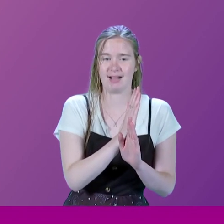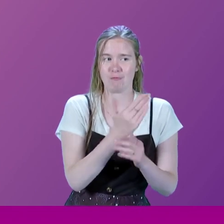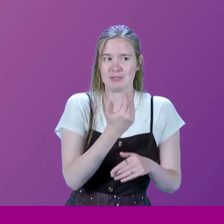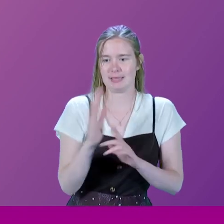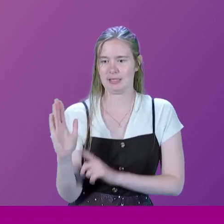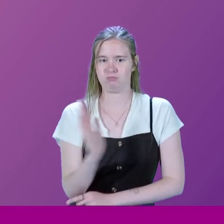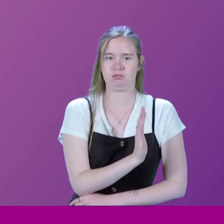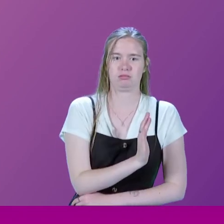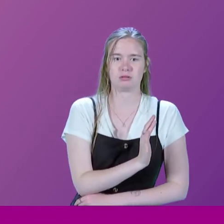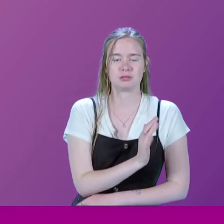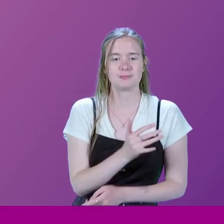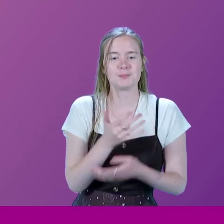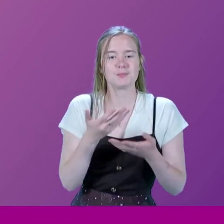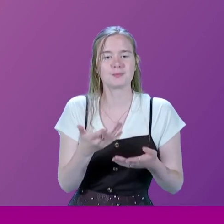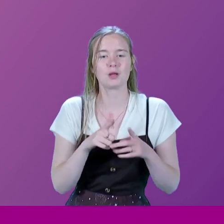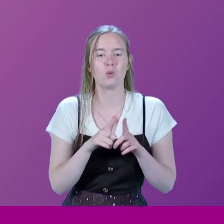times.